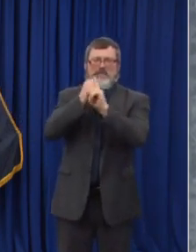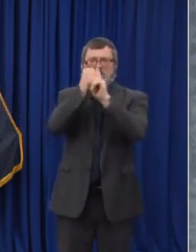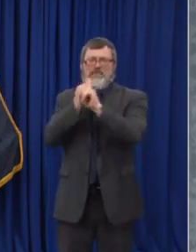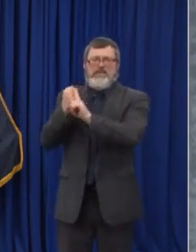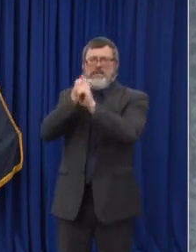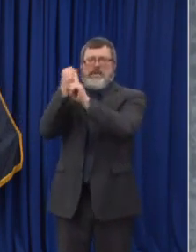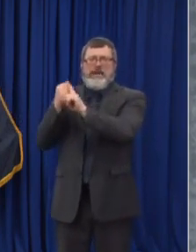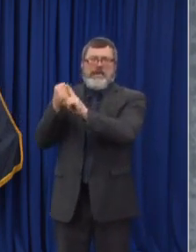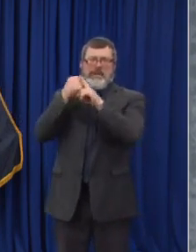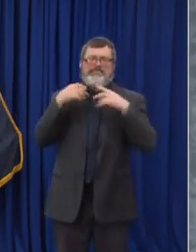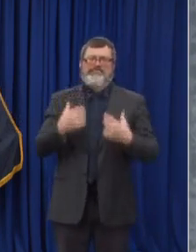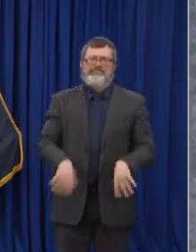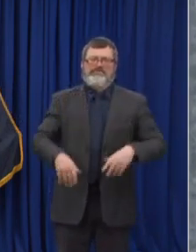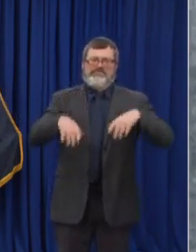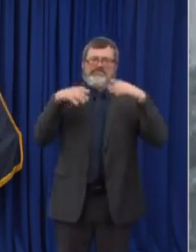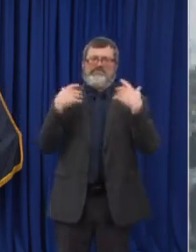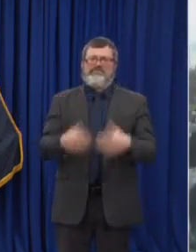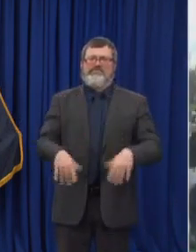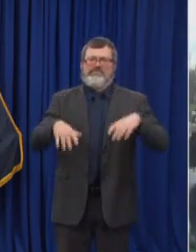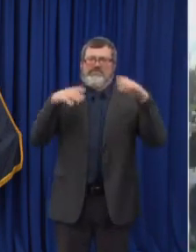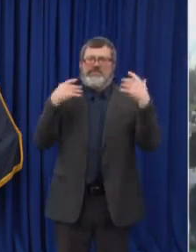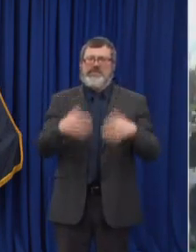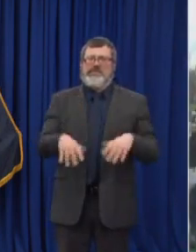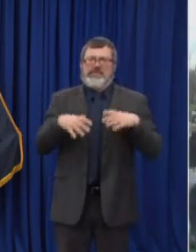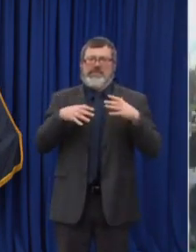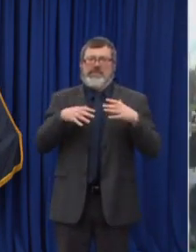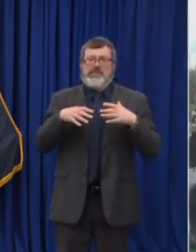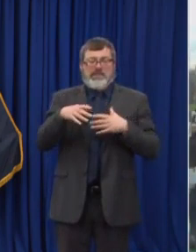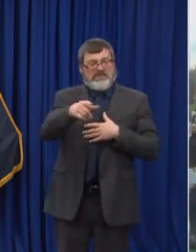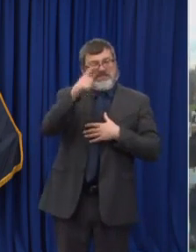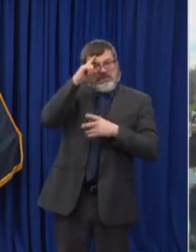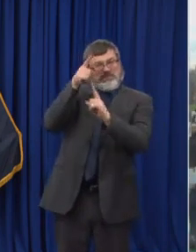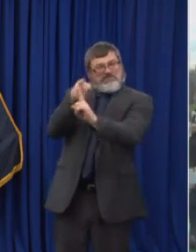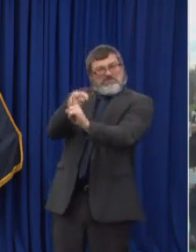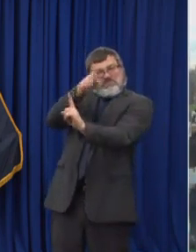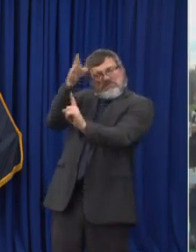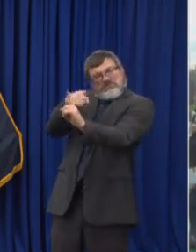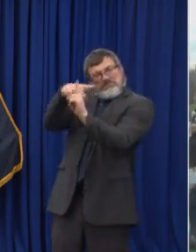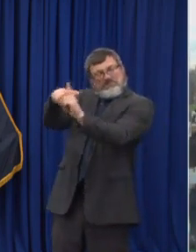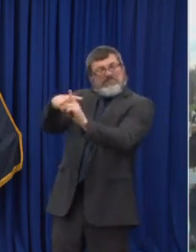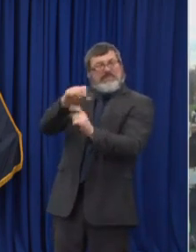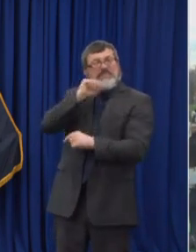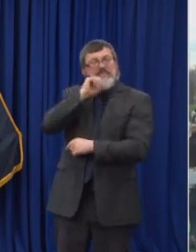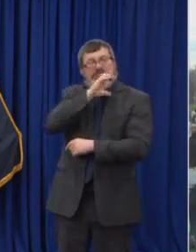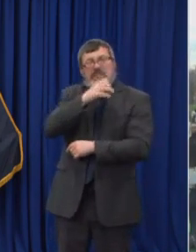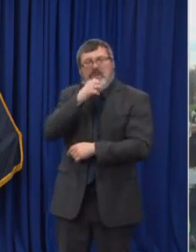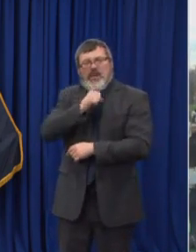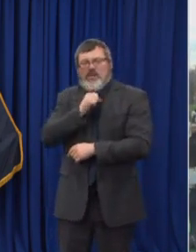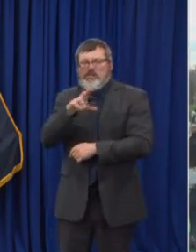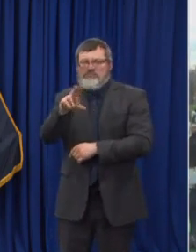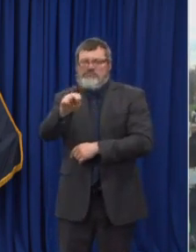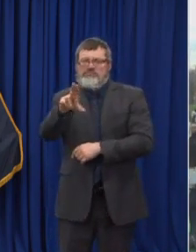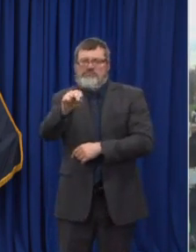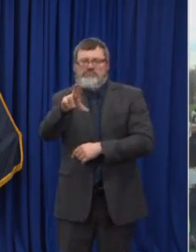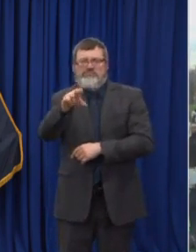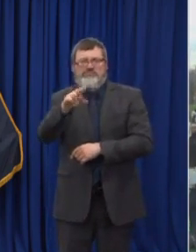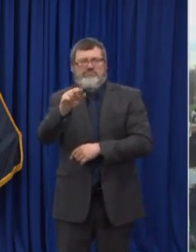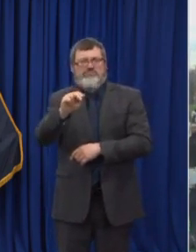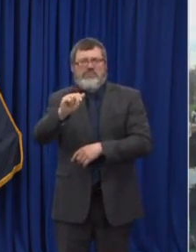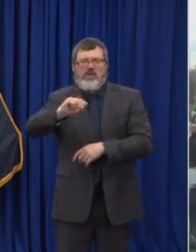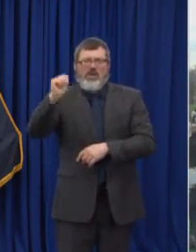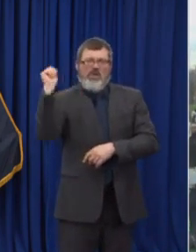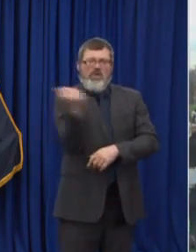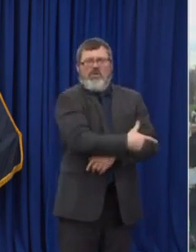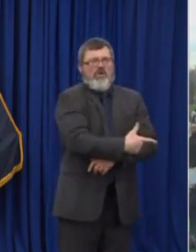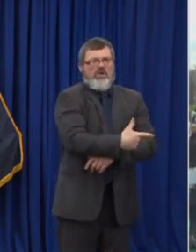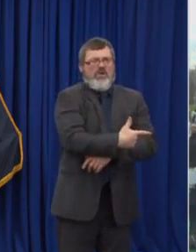affect the elderly. It affects everyone everywhere, and we have to stay vigilant, not only for ourselves, but especially for those that